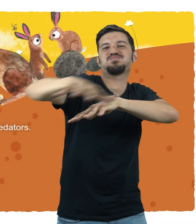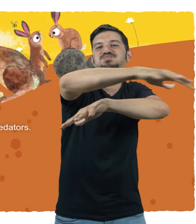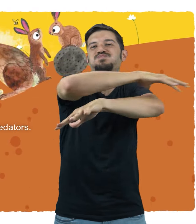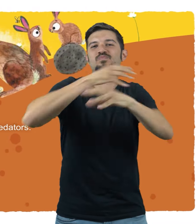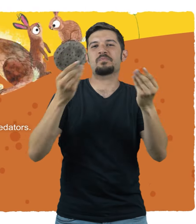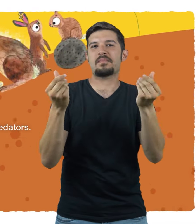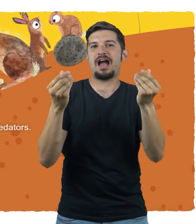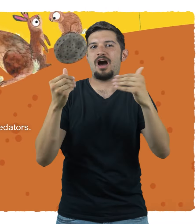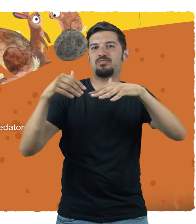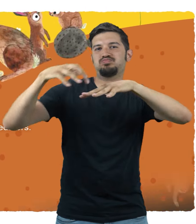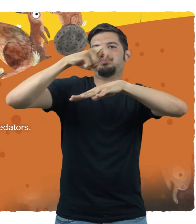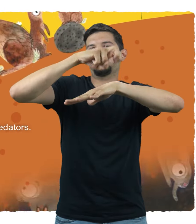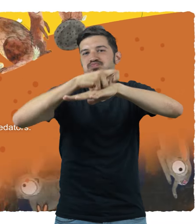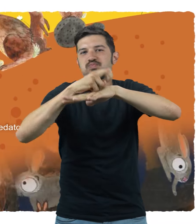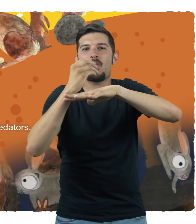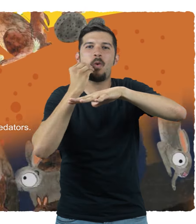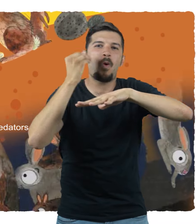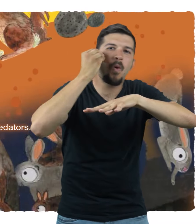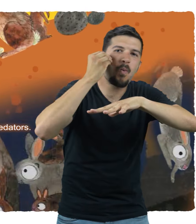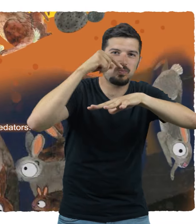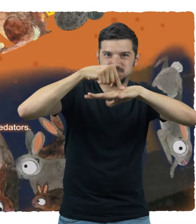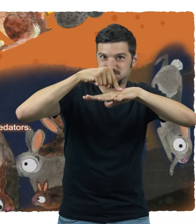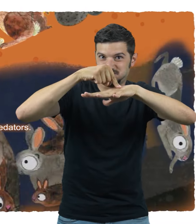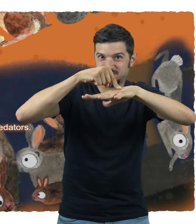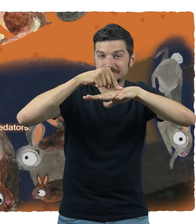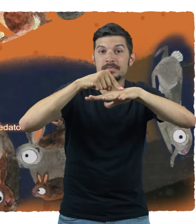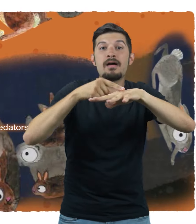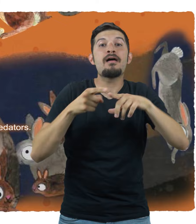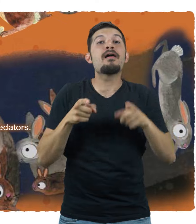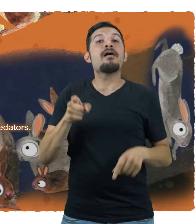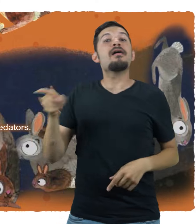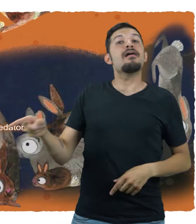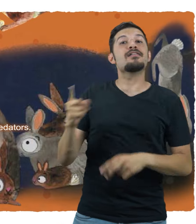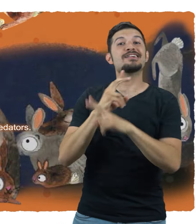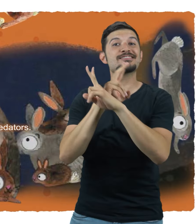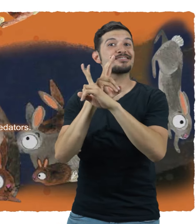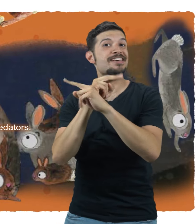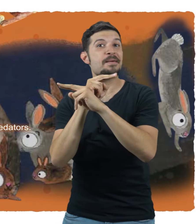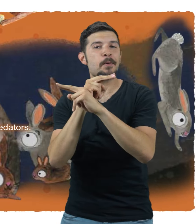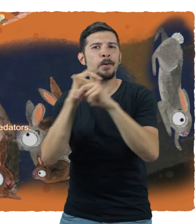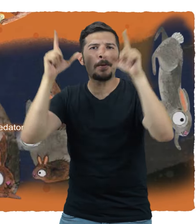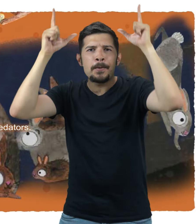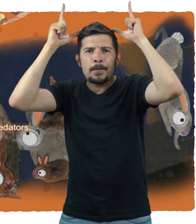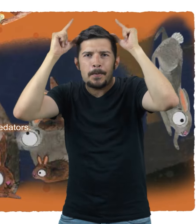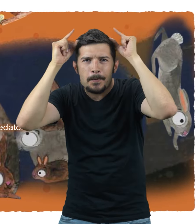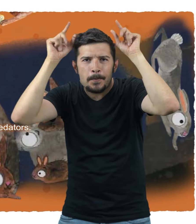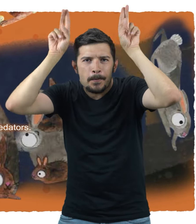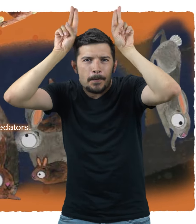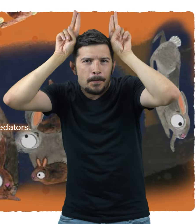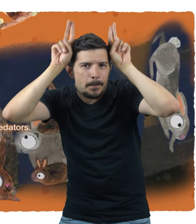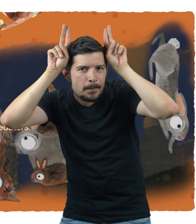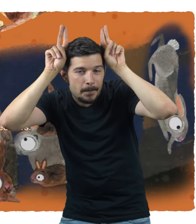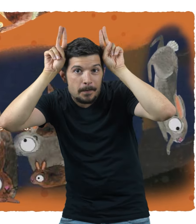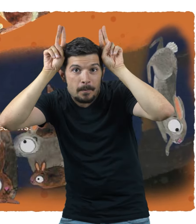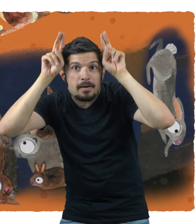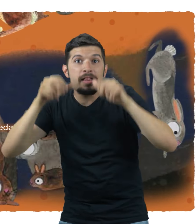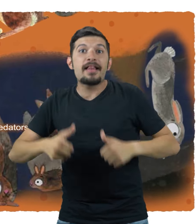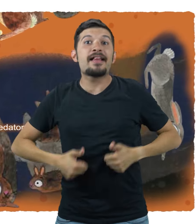hind legs move quickly to outrun predators. They live and nest above ground, while most